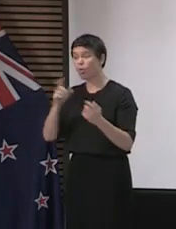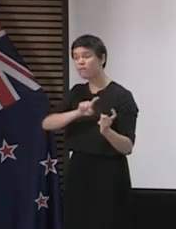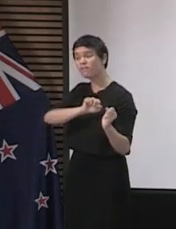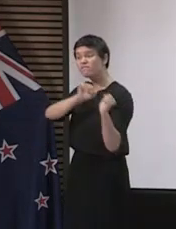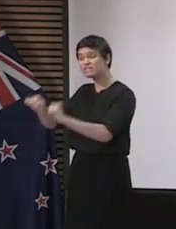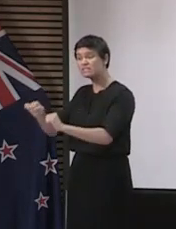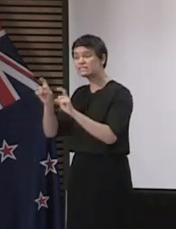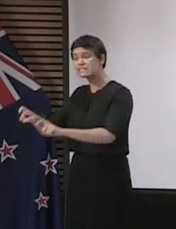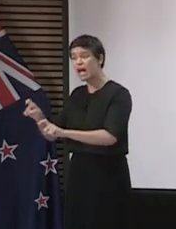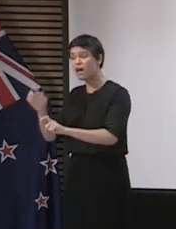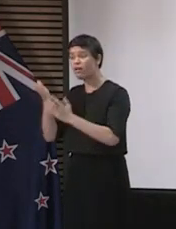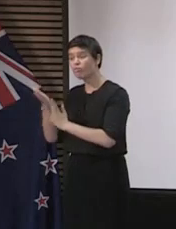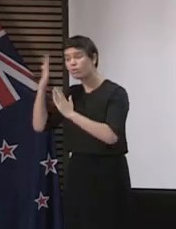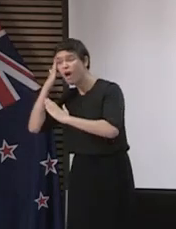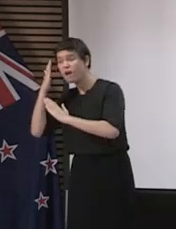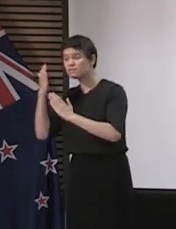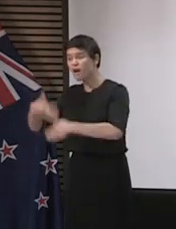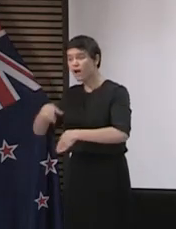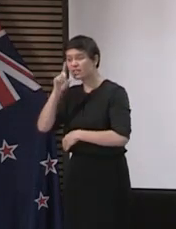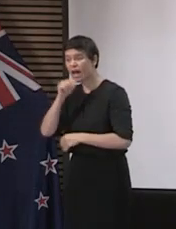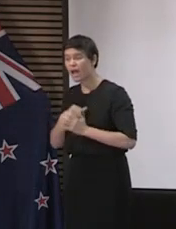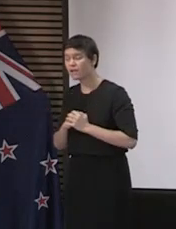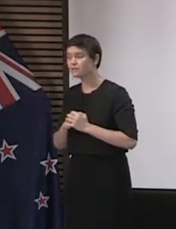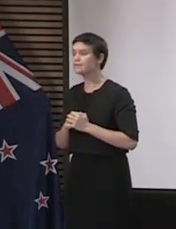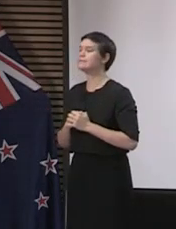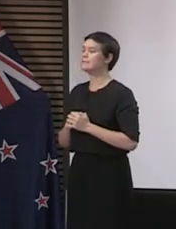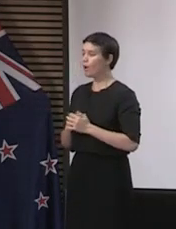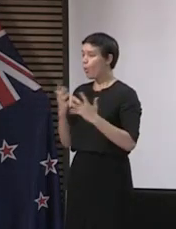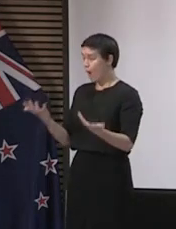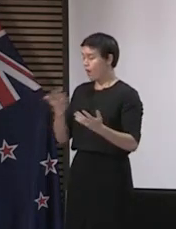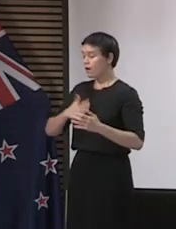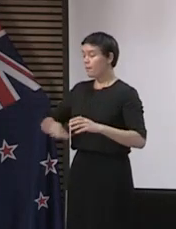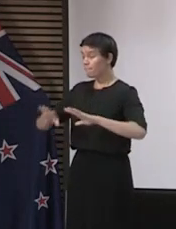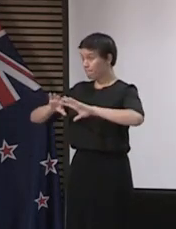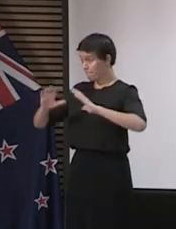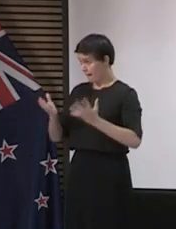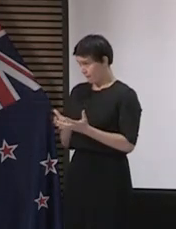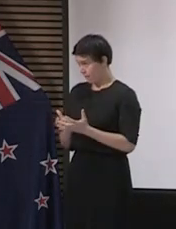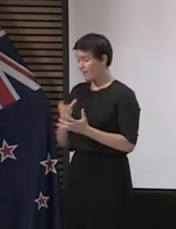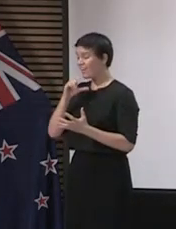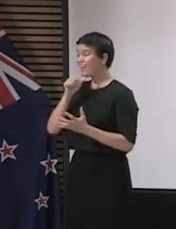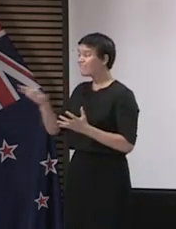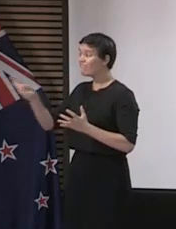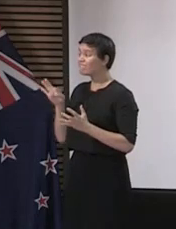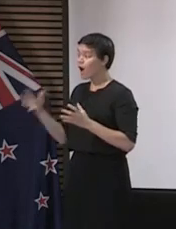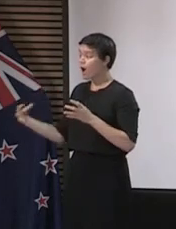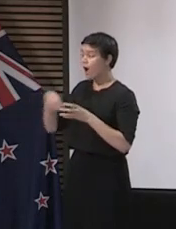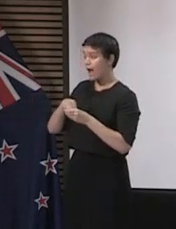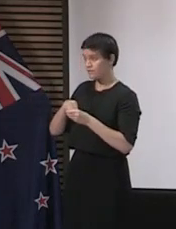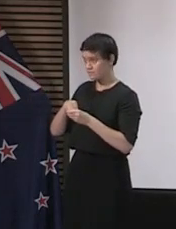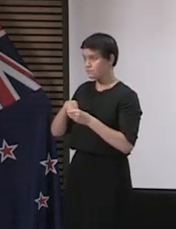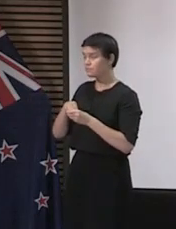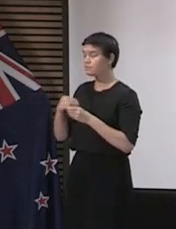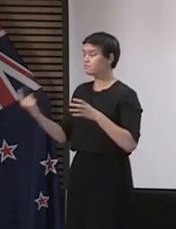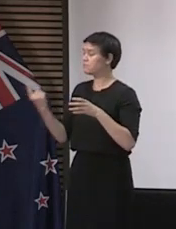and keep it exclusive. So it may include a caregiver for instance. And so that will mean that you've got different, an arrangement that will include those caring